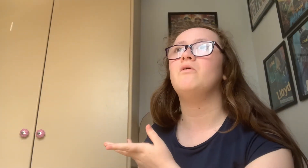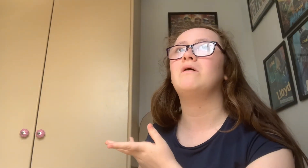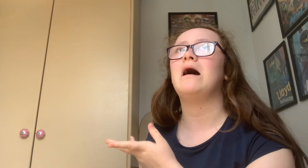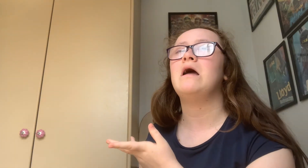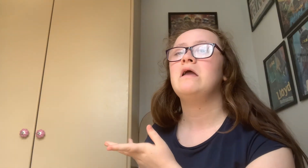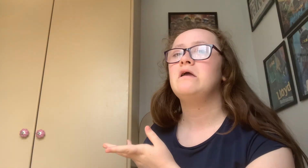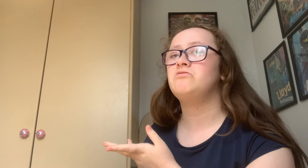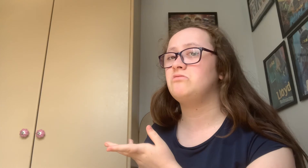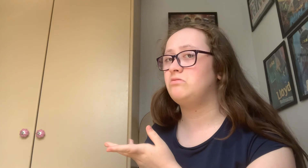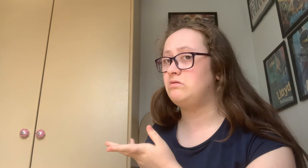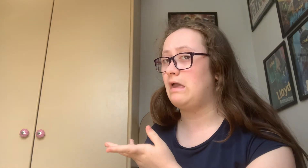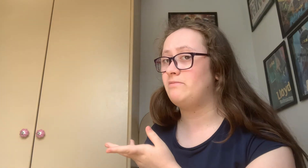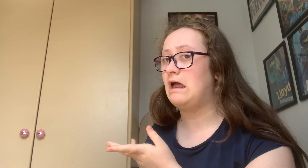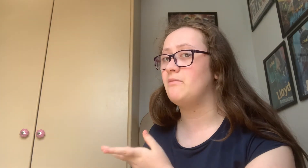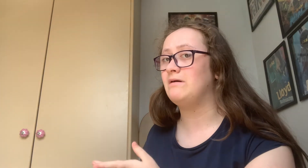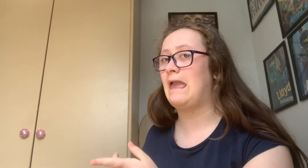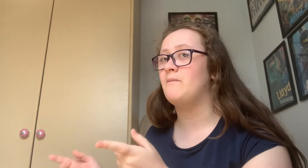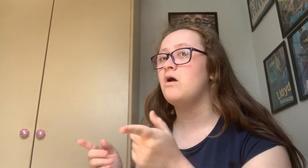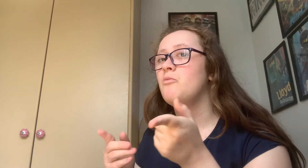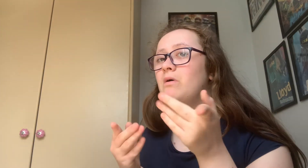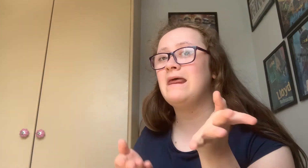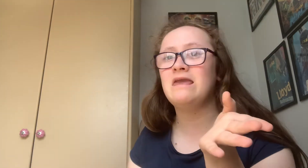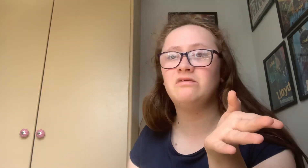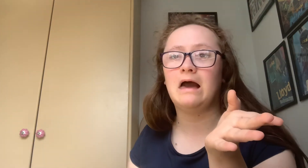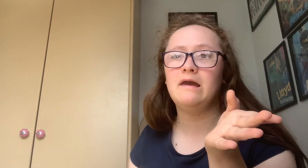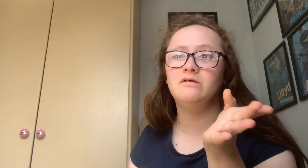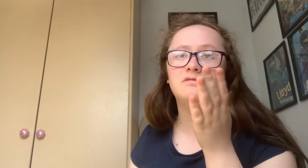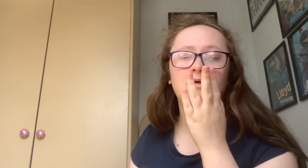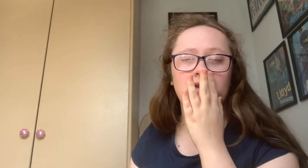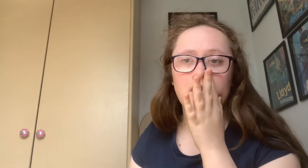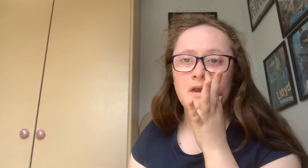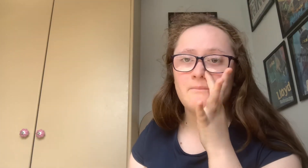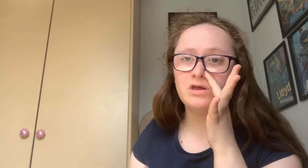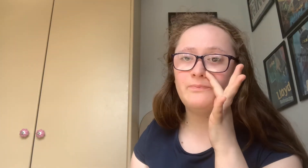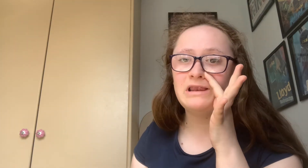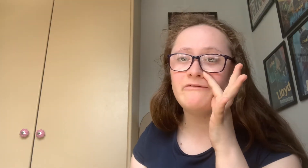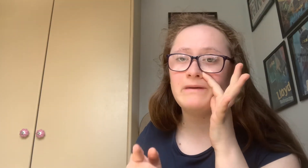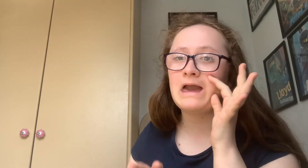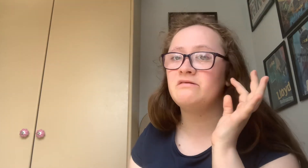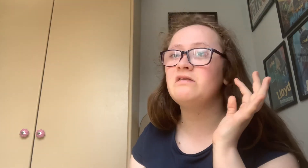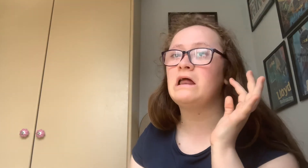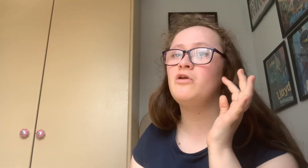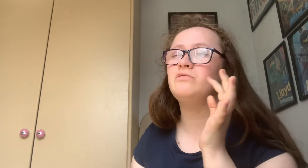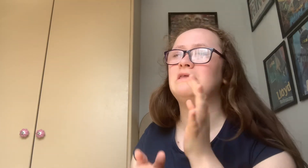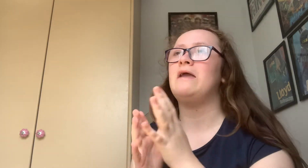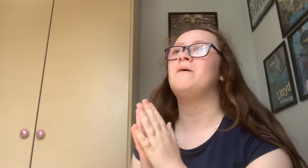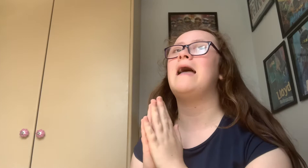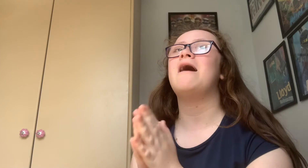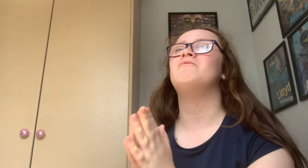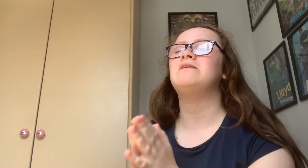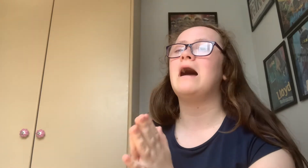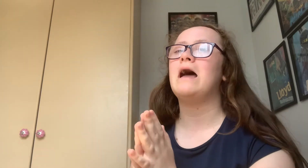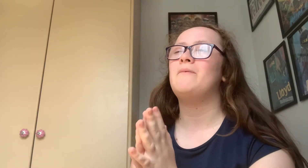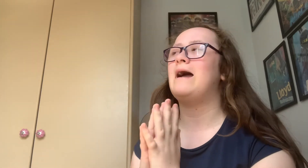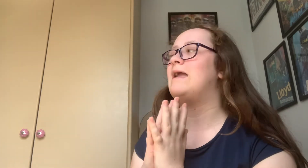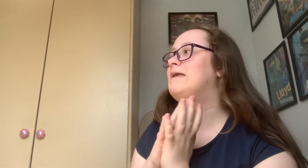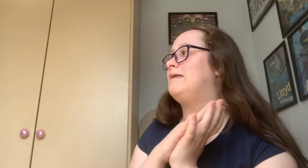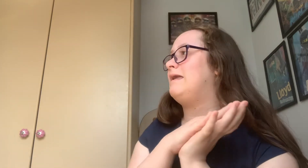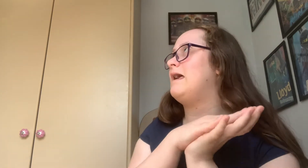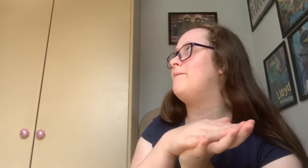book a it's a terrible game, but it is guys Because believe me I did downloaded it, but every time I get it